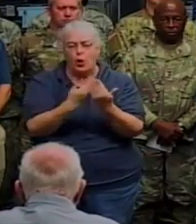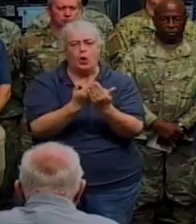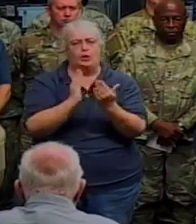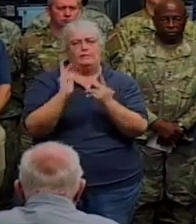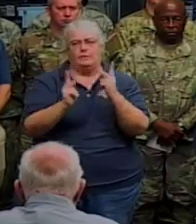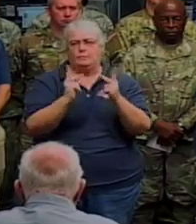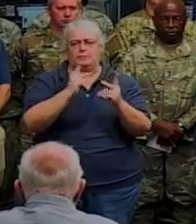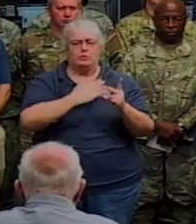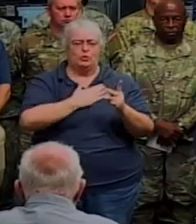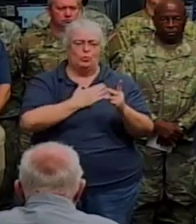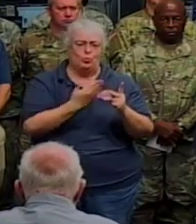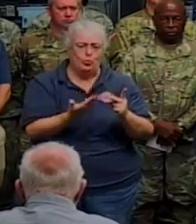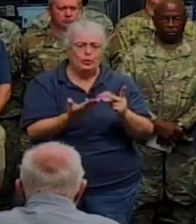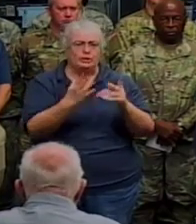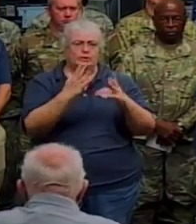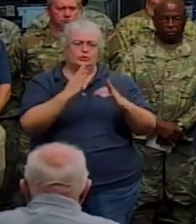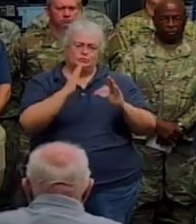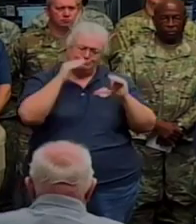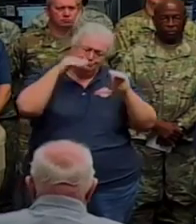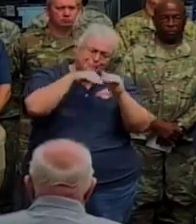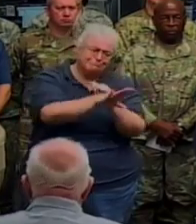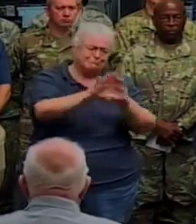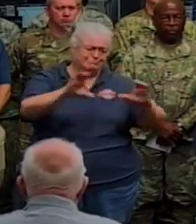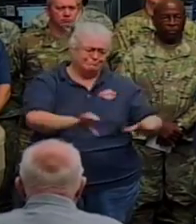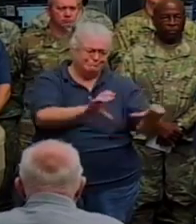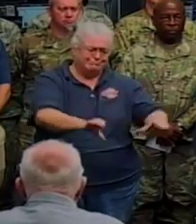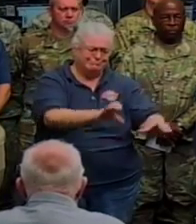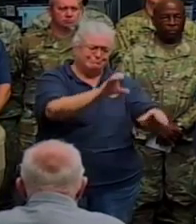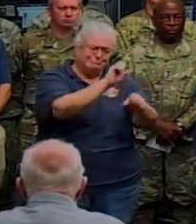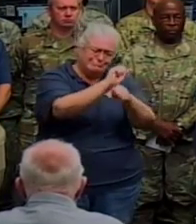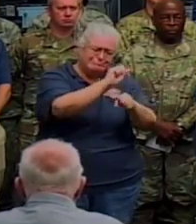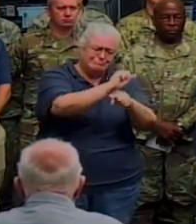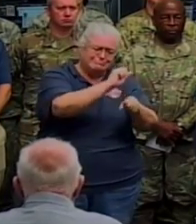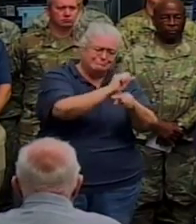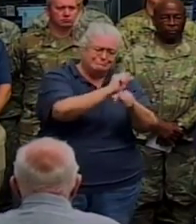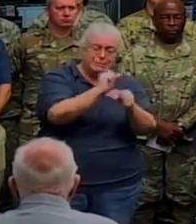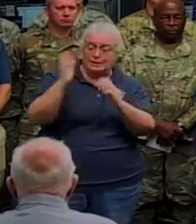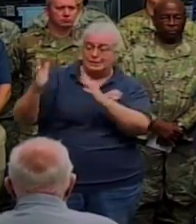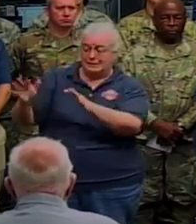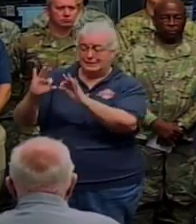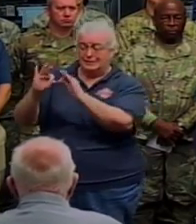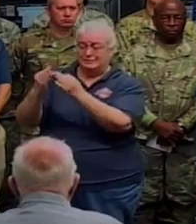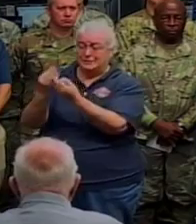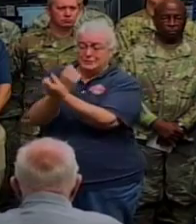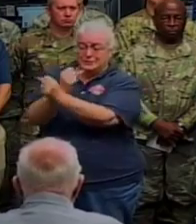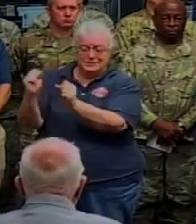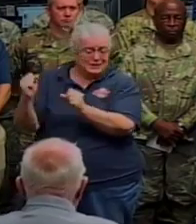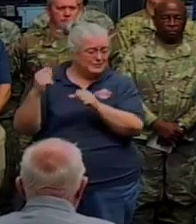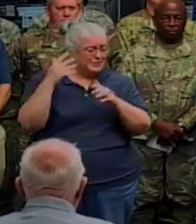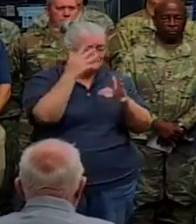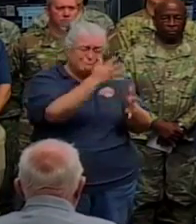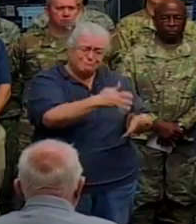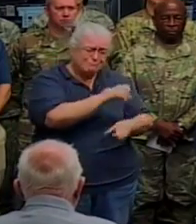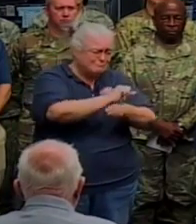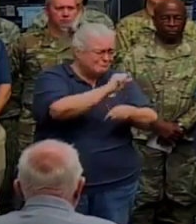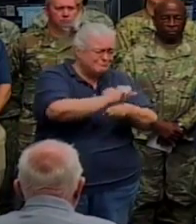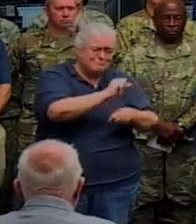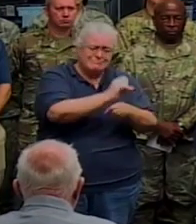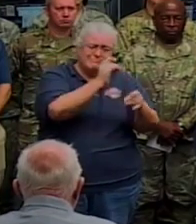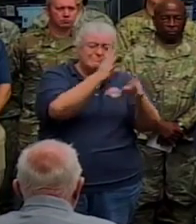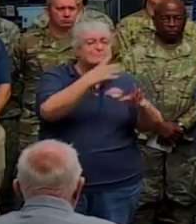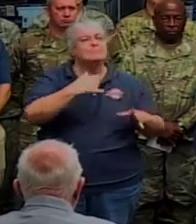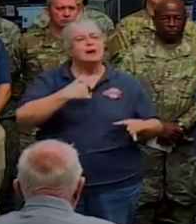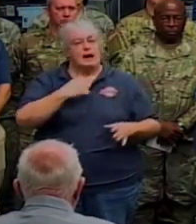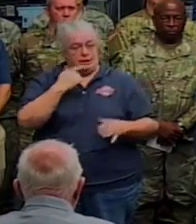and are leaving their families to help others. We cannot thank them enough. This morning, I will be joining the Florida National Guard to